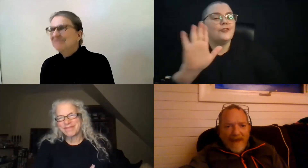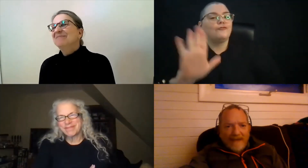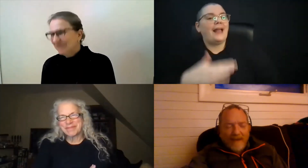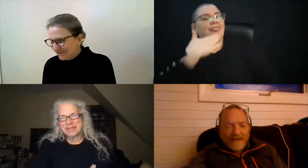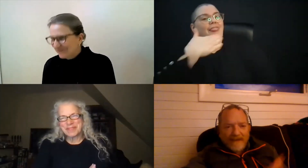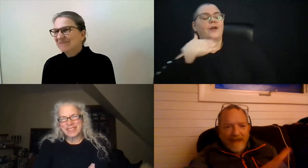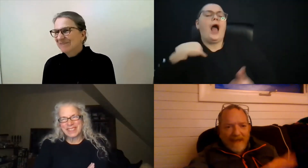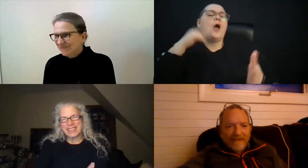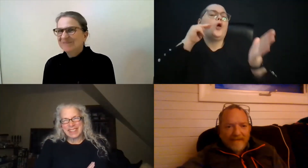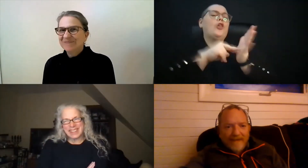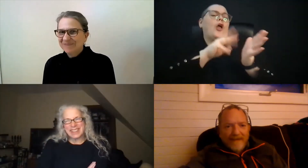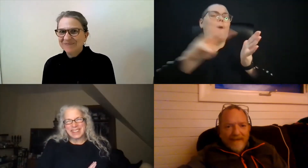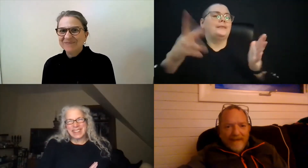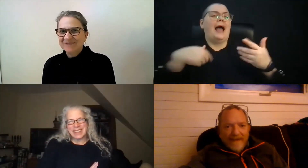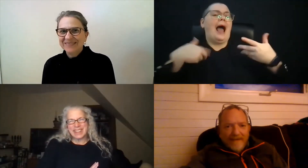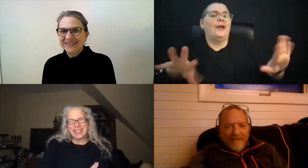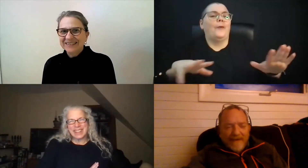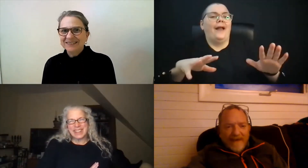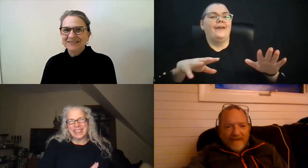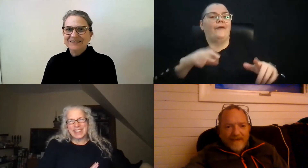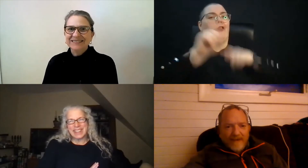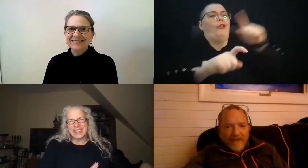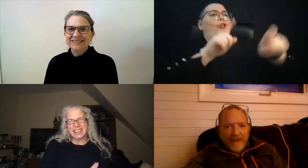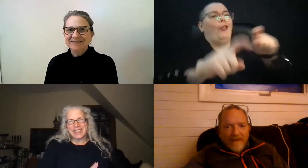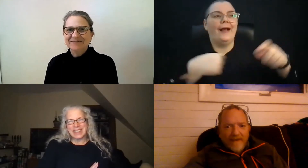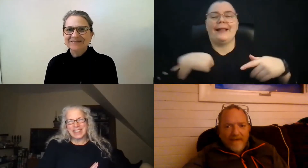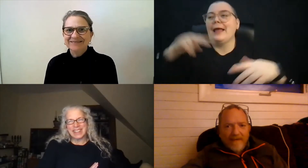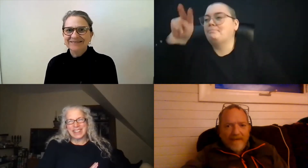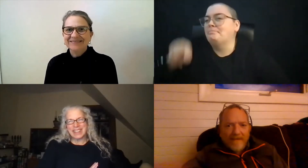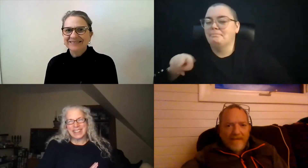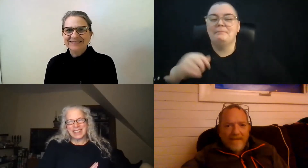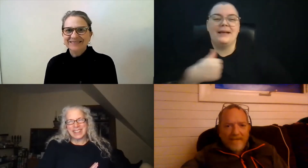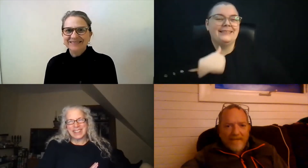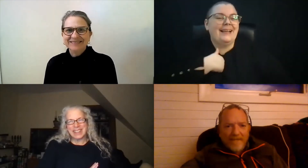want to ask questions that I can find the answers to there.